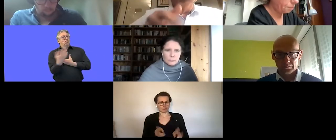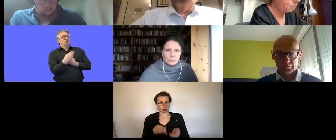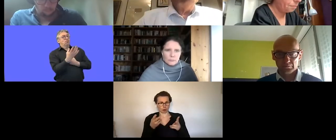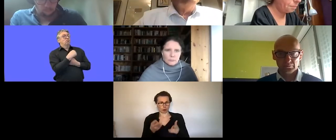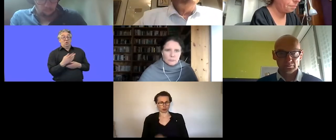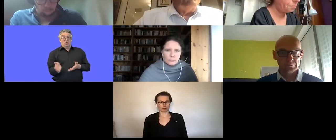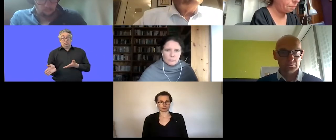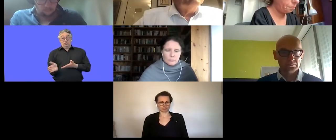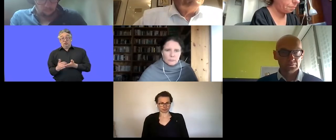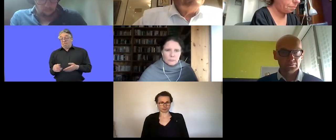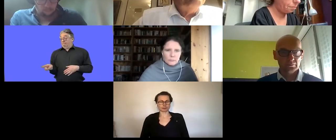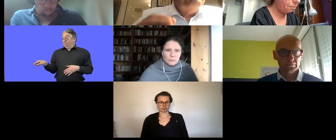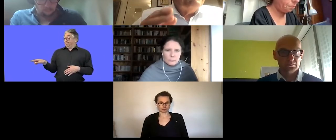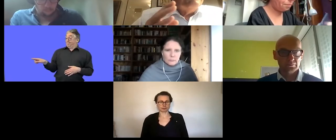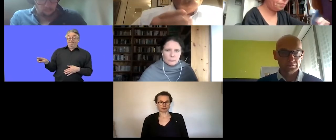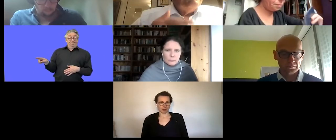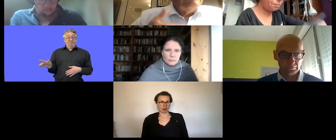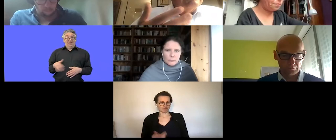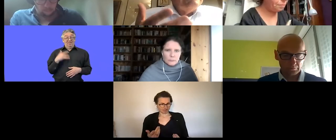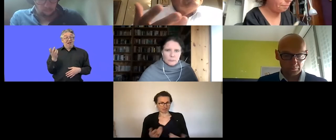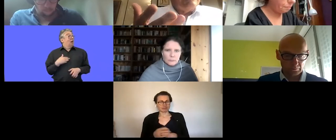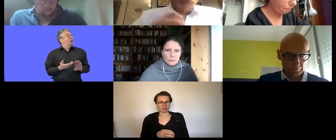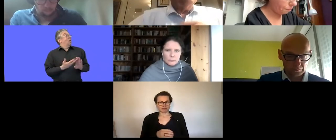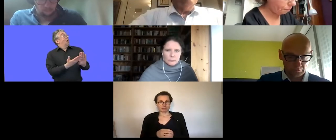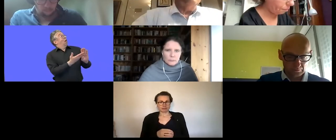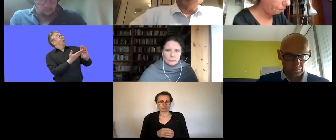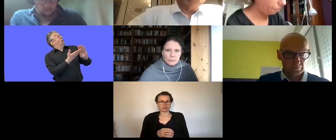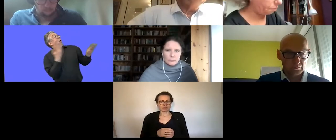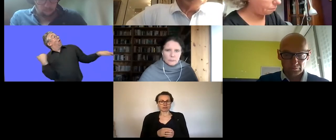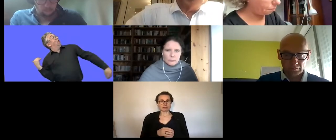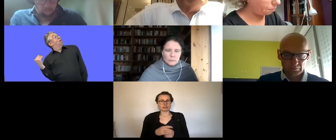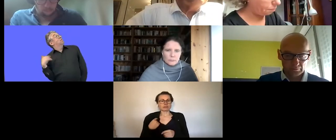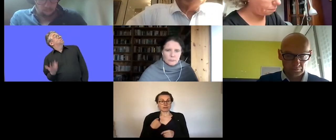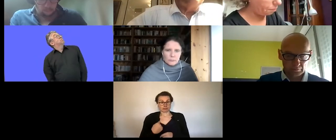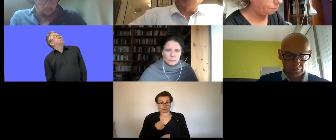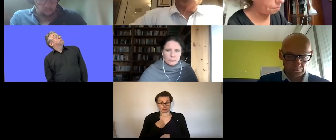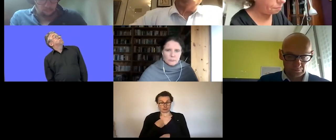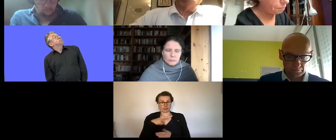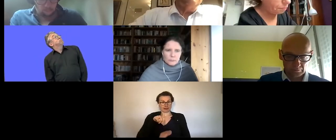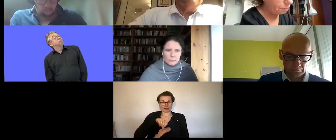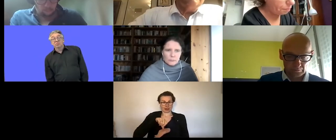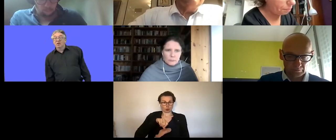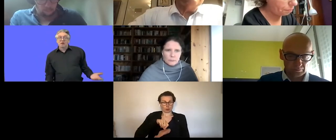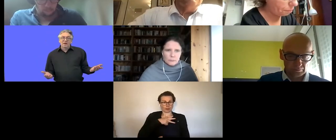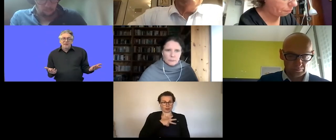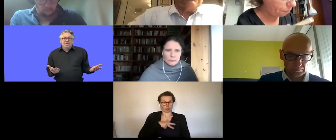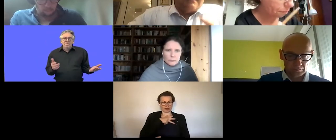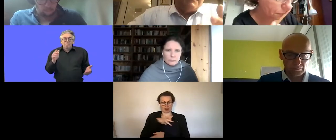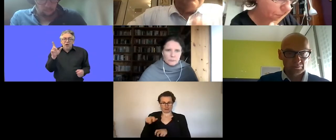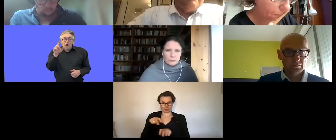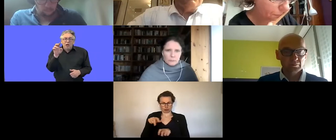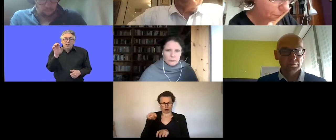langensiepen already mentioned that um political and financial support is needed for this